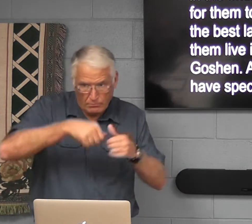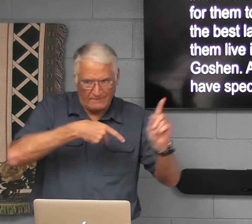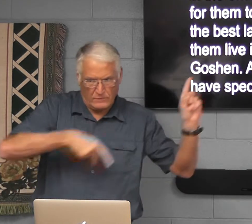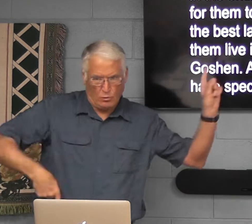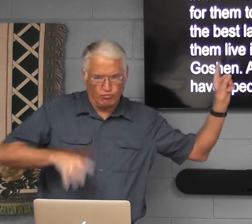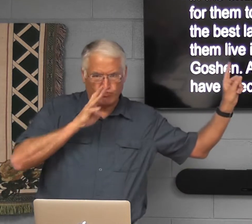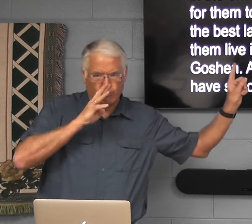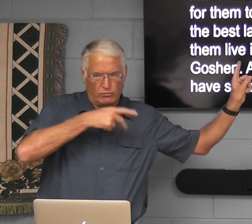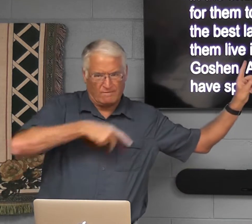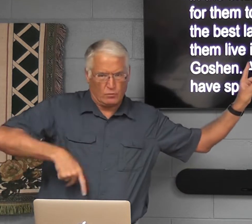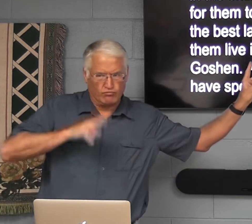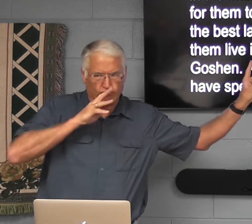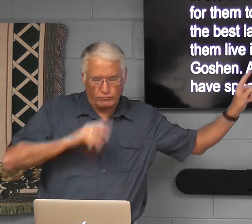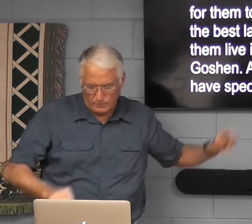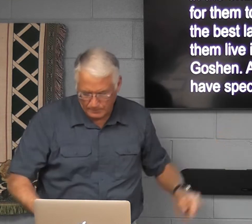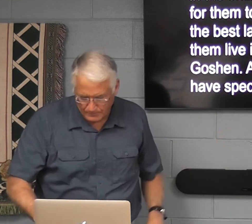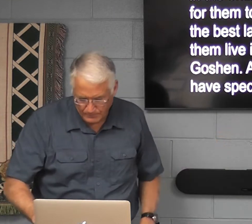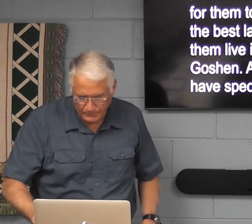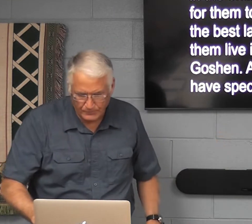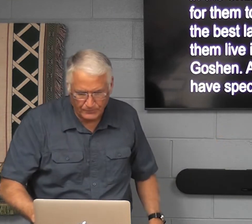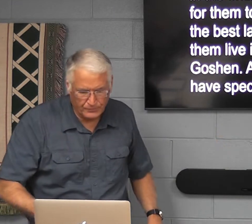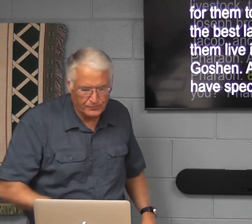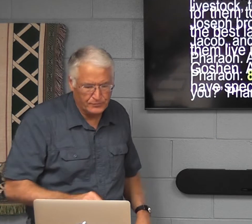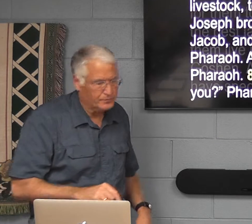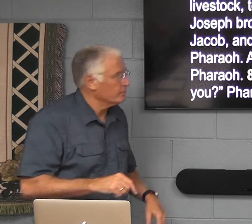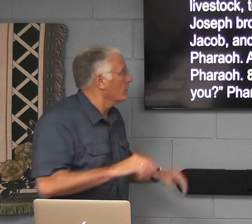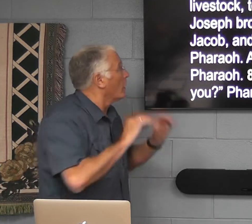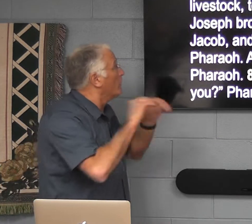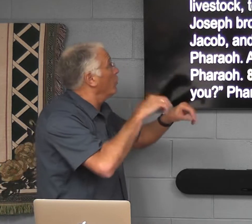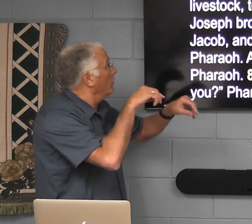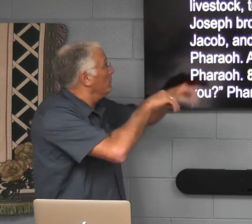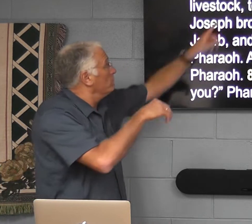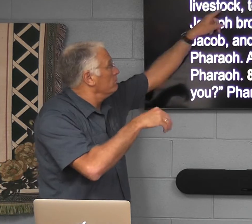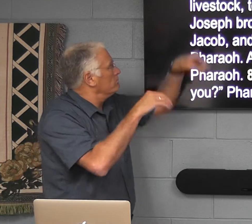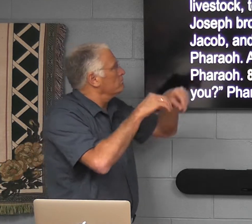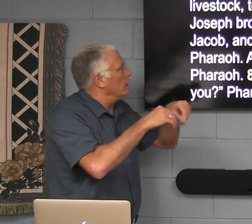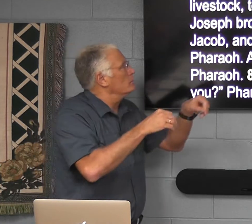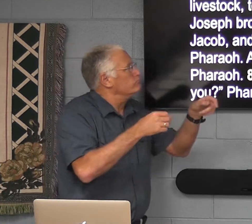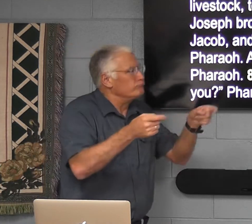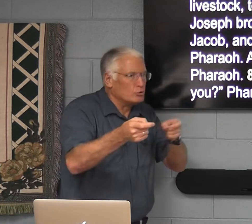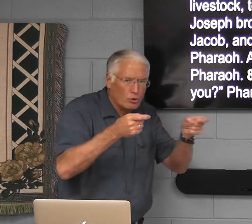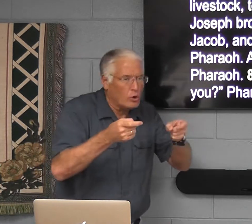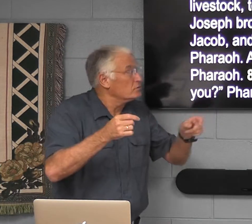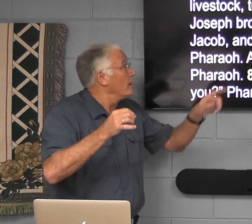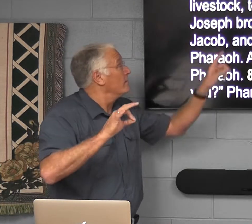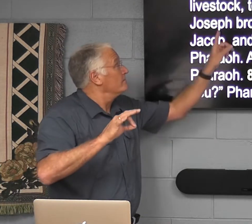remember this is the Pharaoh talking. Put them in charge of my livestock.